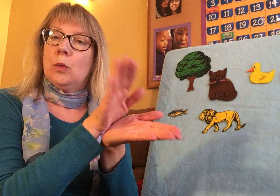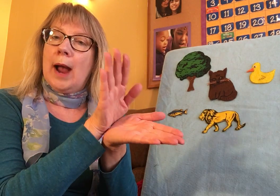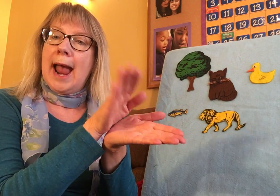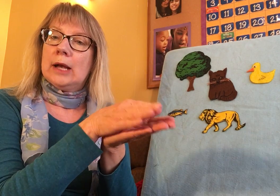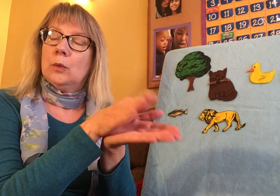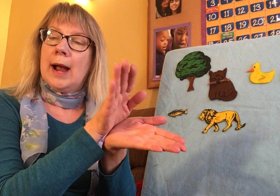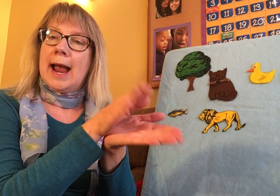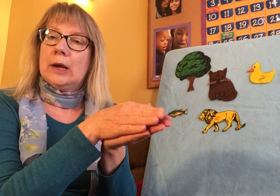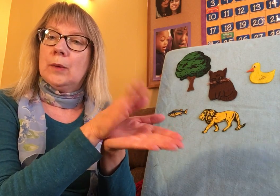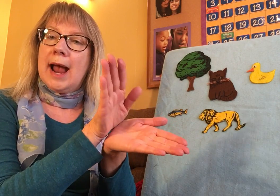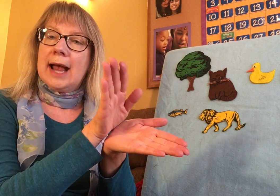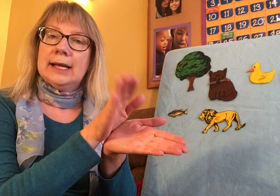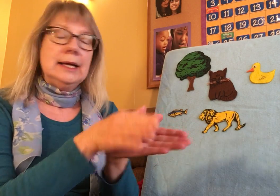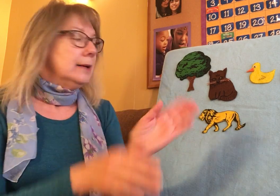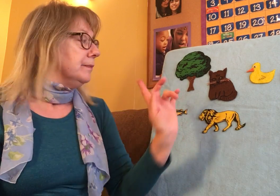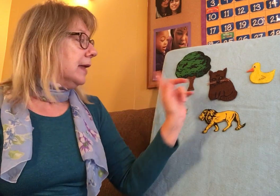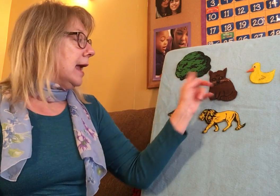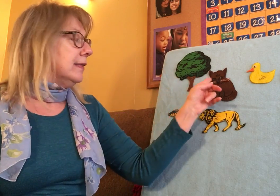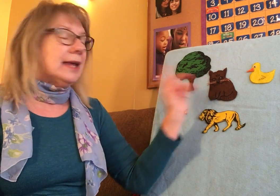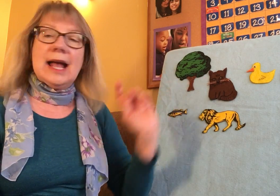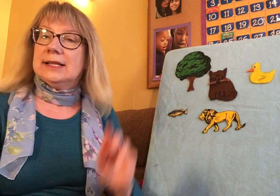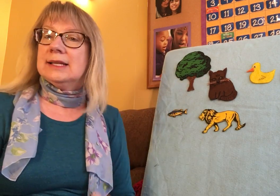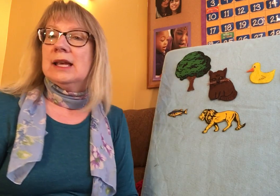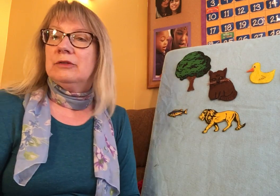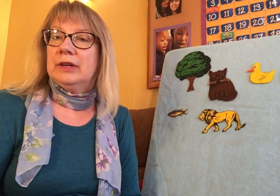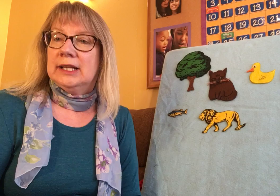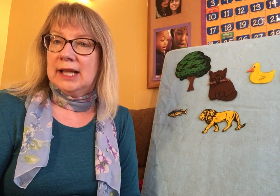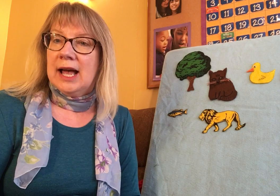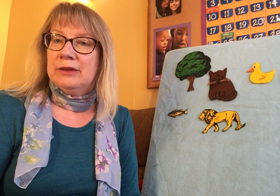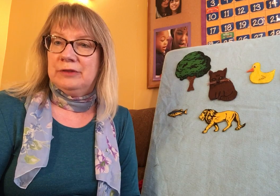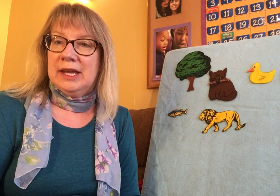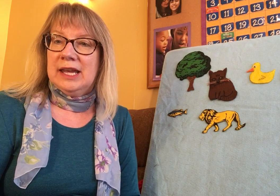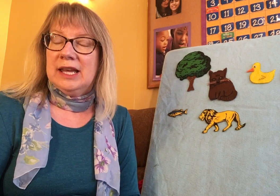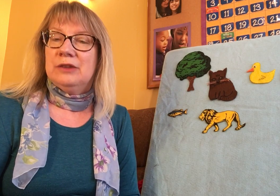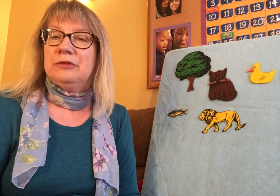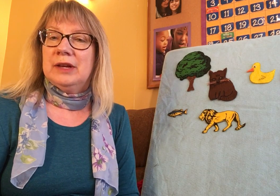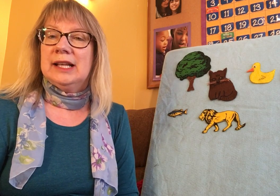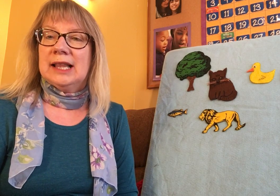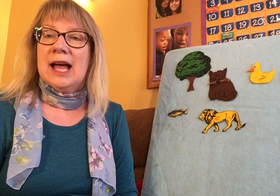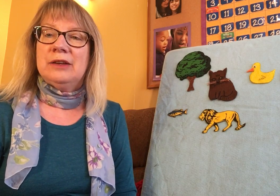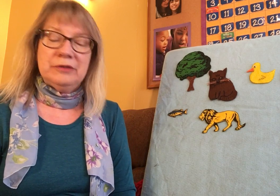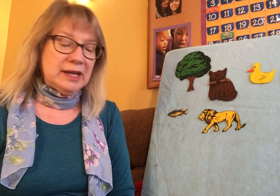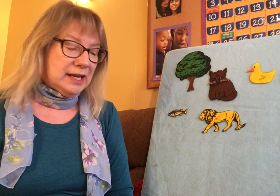quack, quack, quack. And the cat sang fiddle-eye-fee. Fiddle-eye-fee.